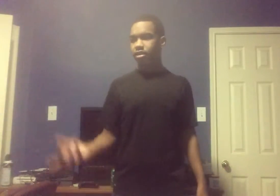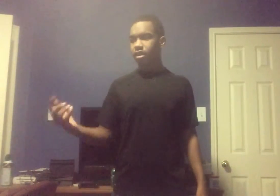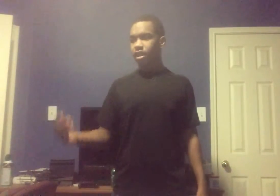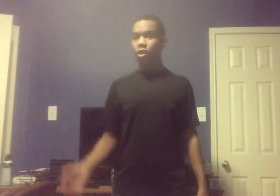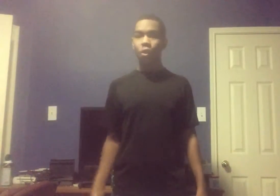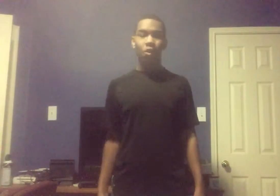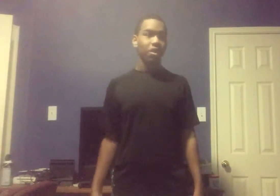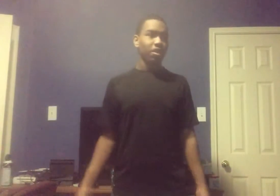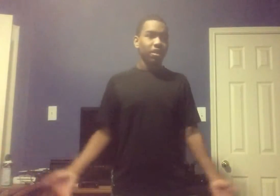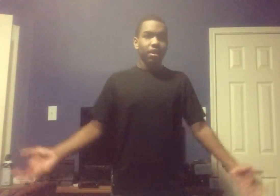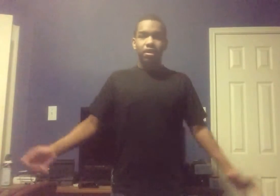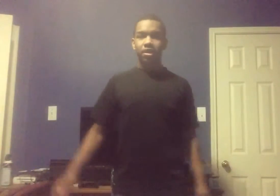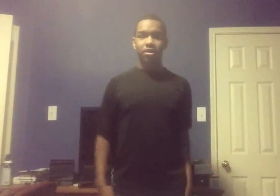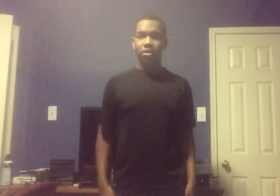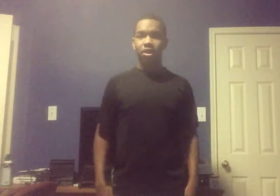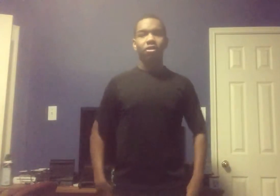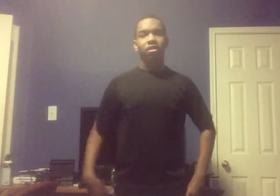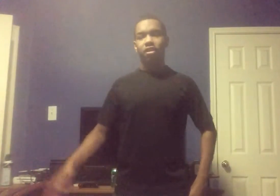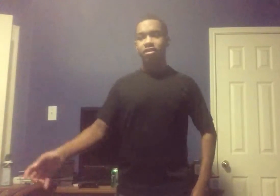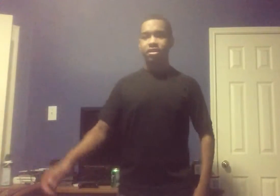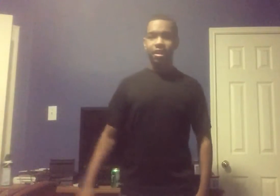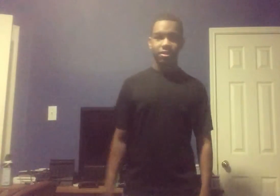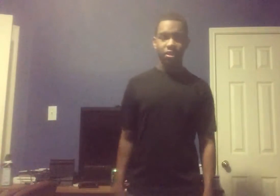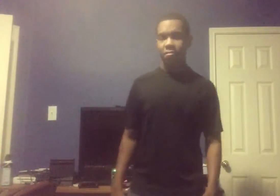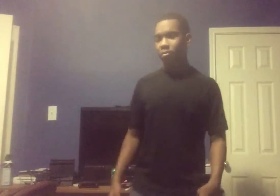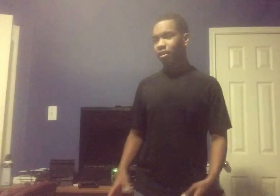decided Oh They're just gonna go Kids these days You know But